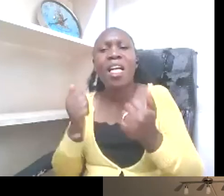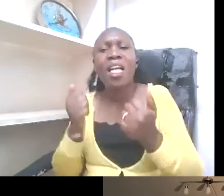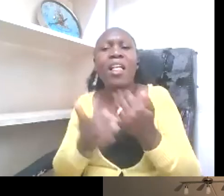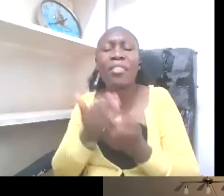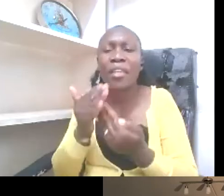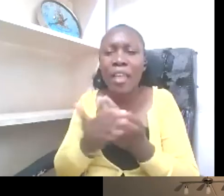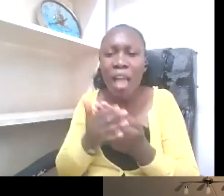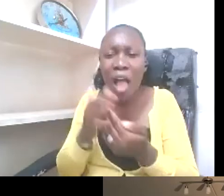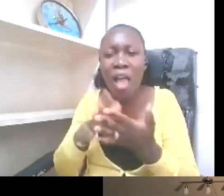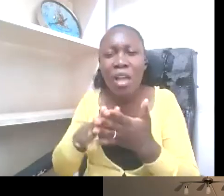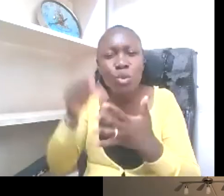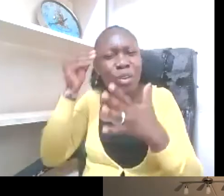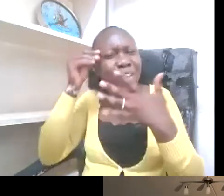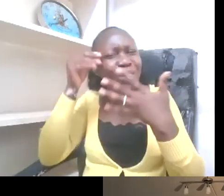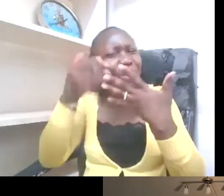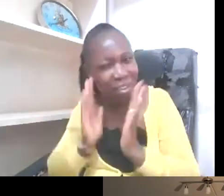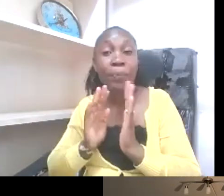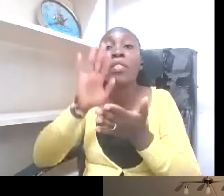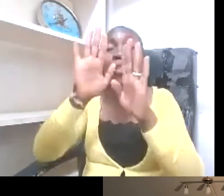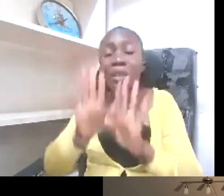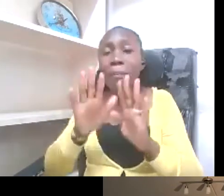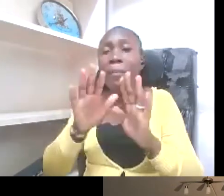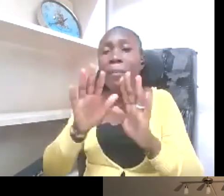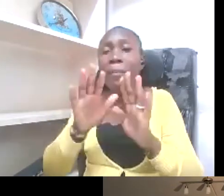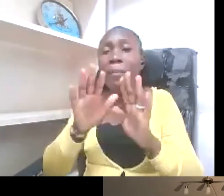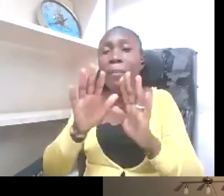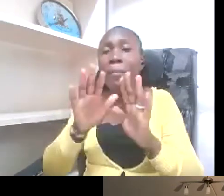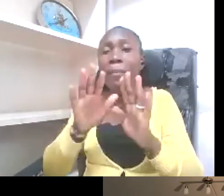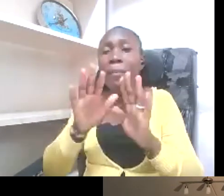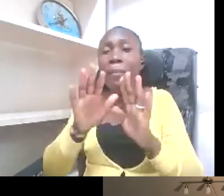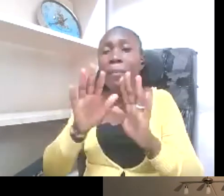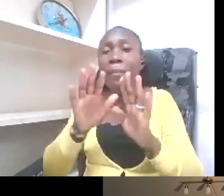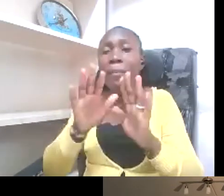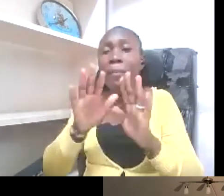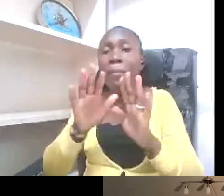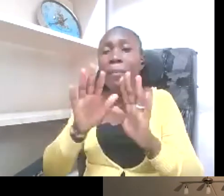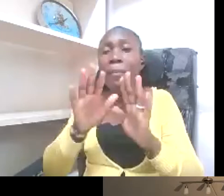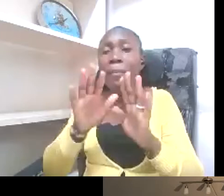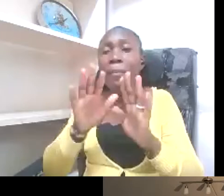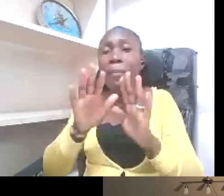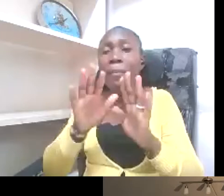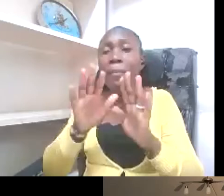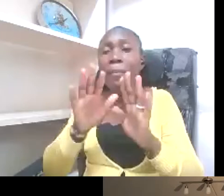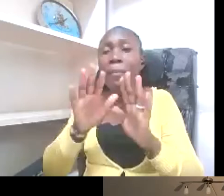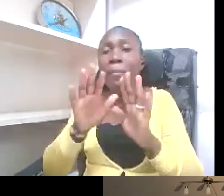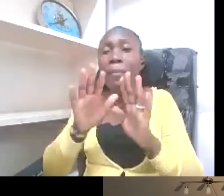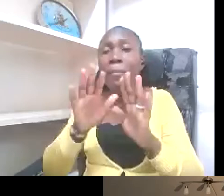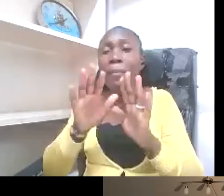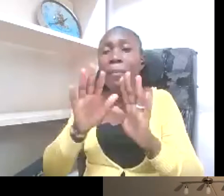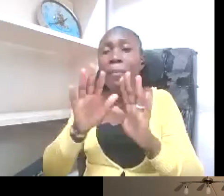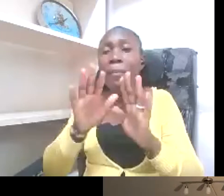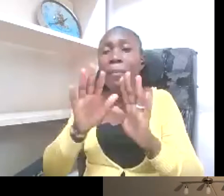literacy on, you know, what it would mean if your organization has a disability-friendly